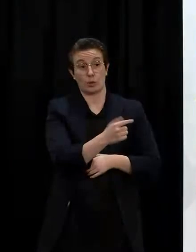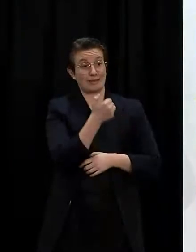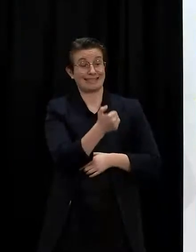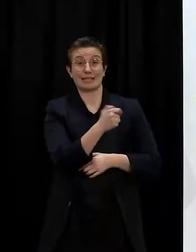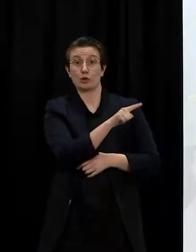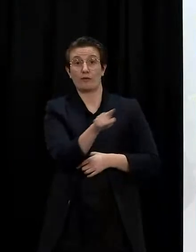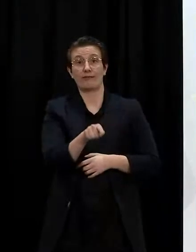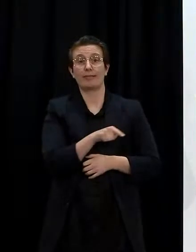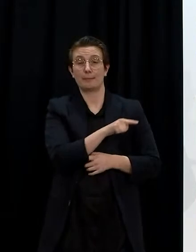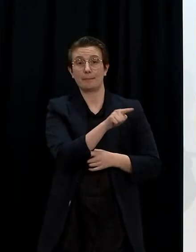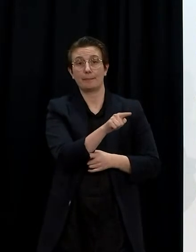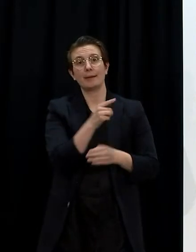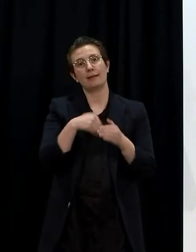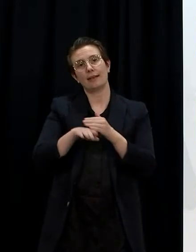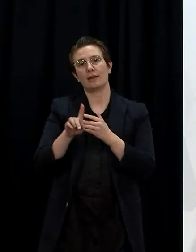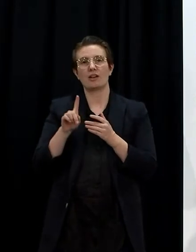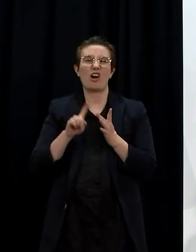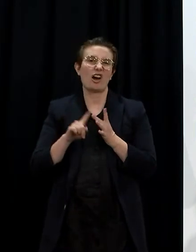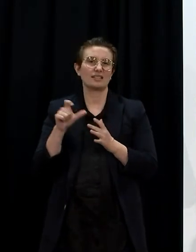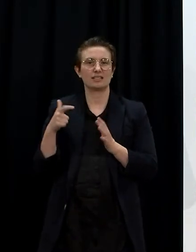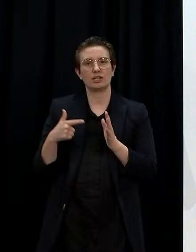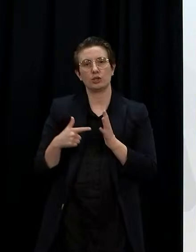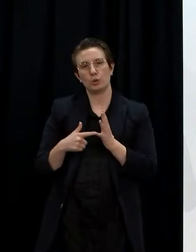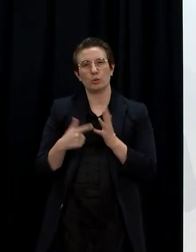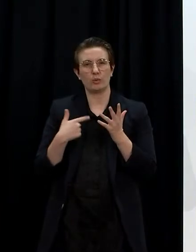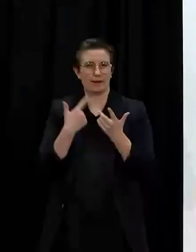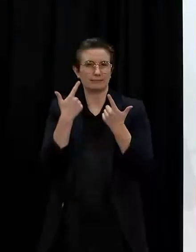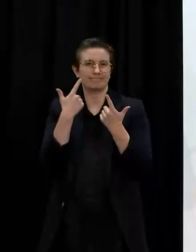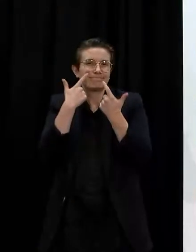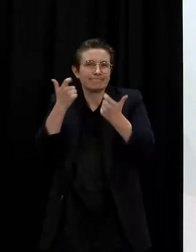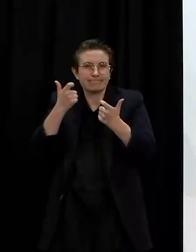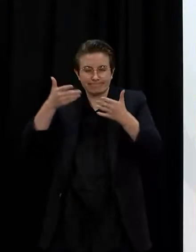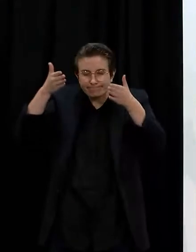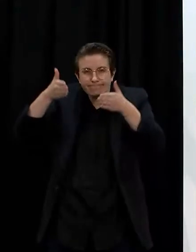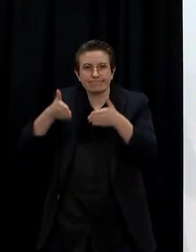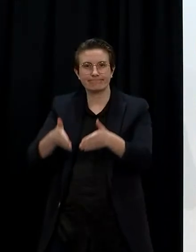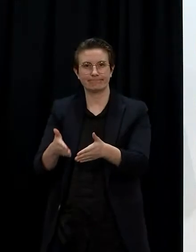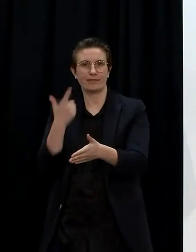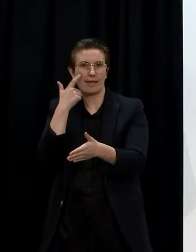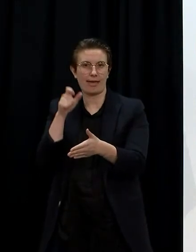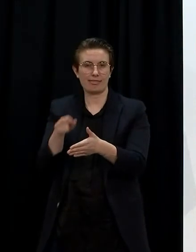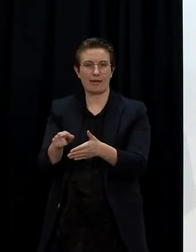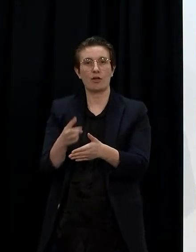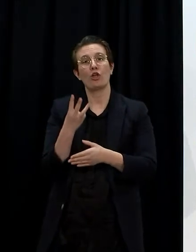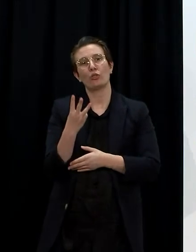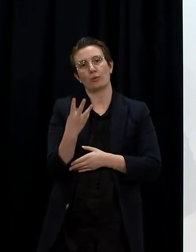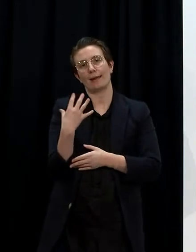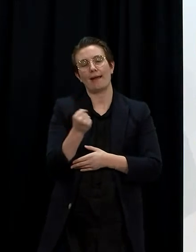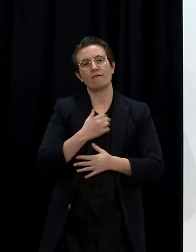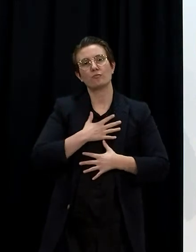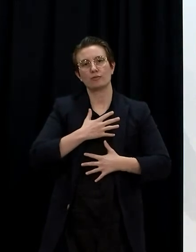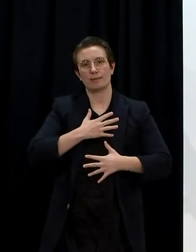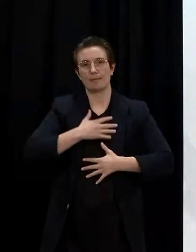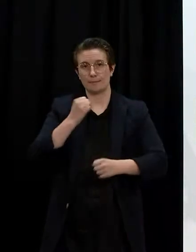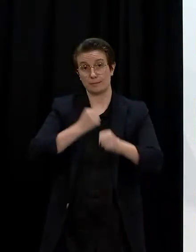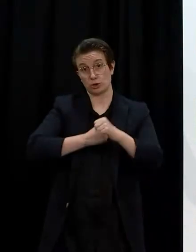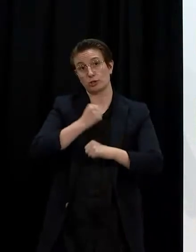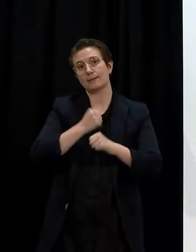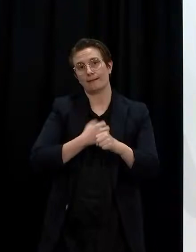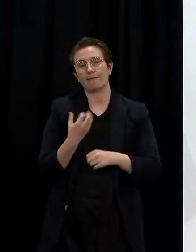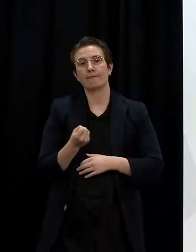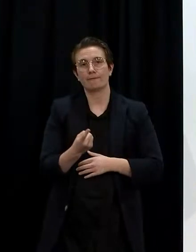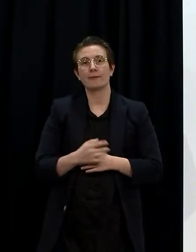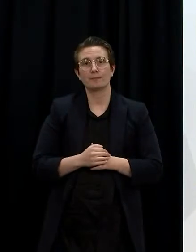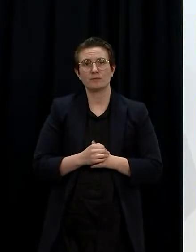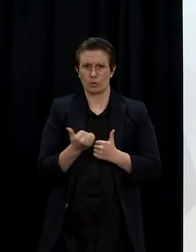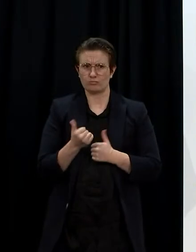or a high-dependency unit, and three are being ventilated. The growing number of people in hospital is a